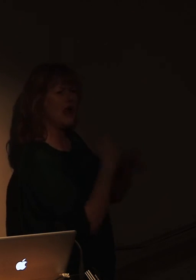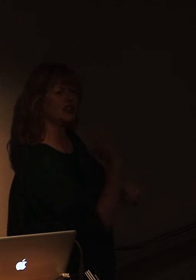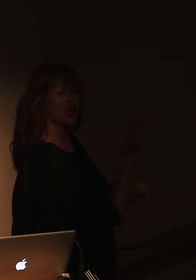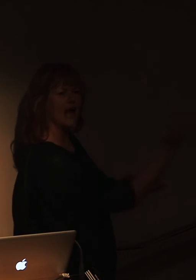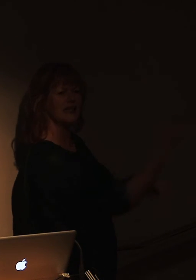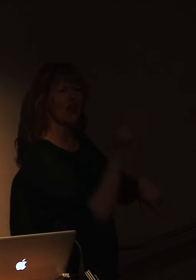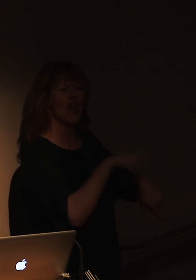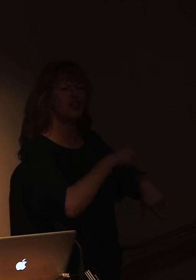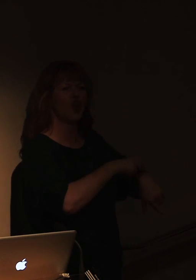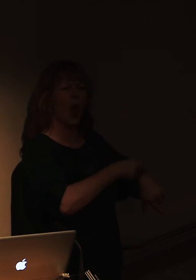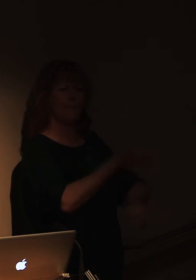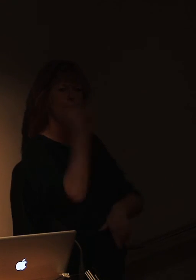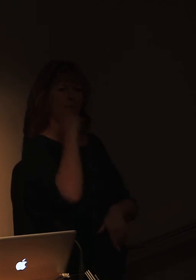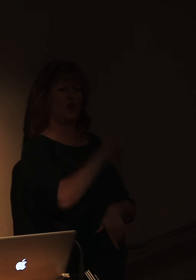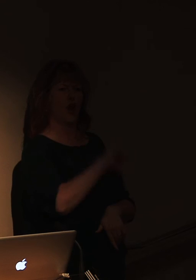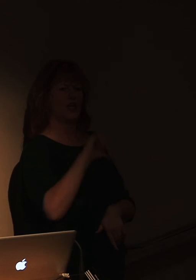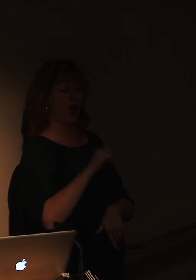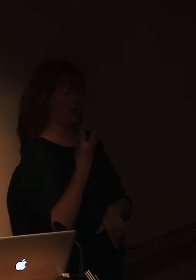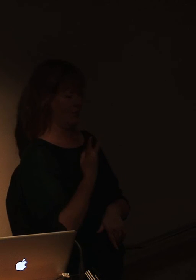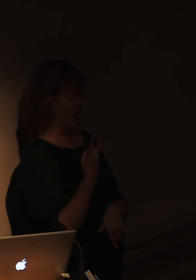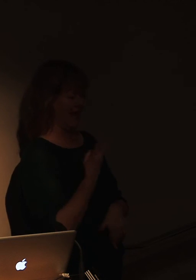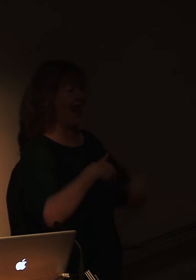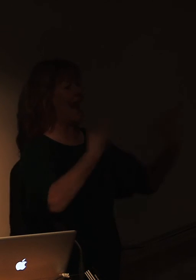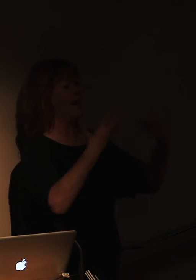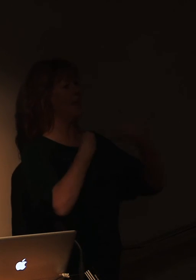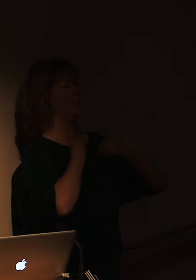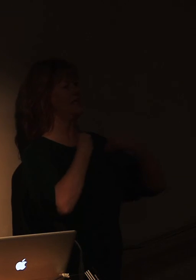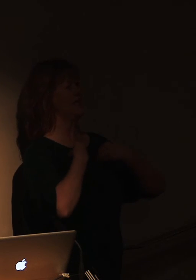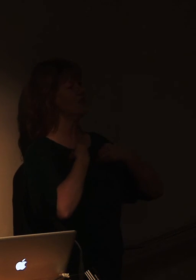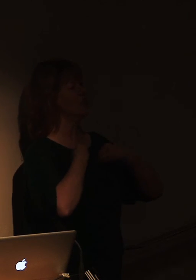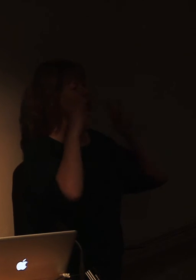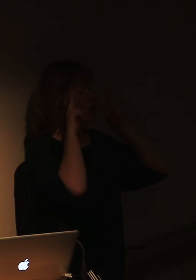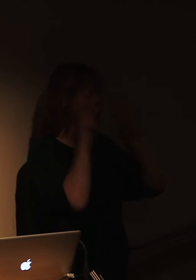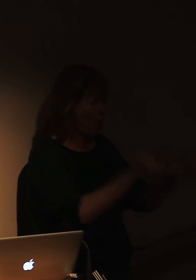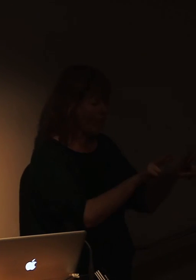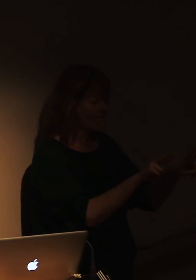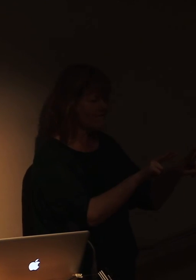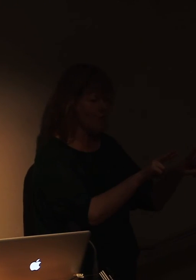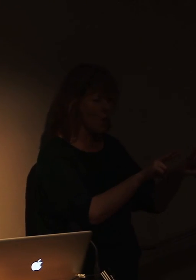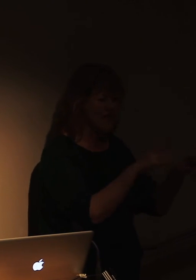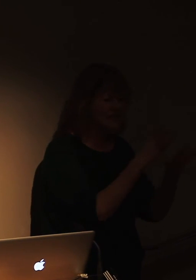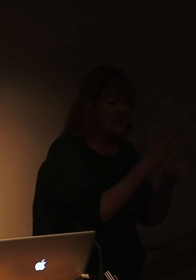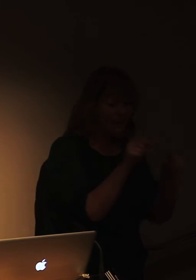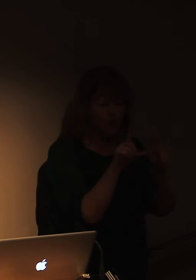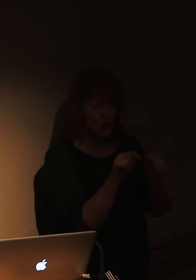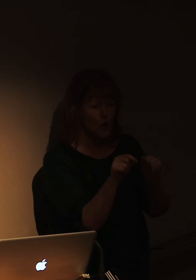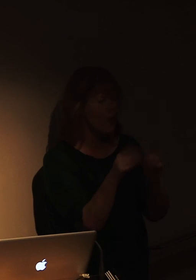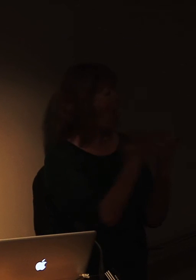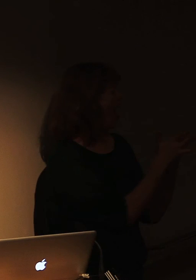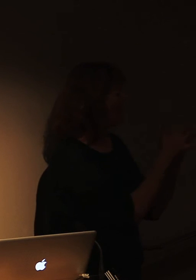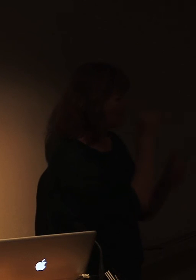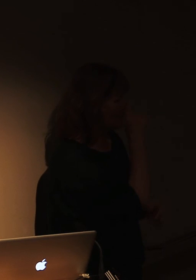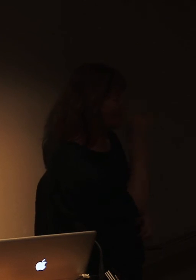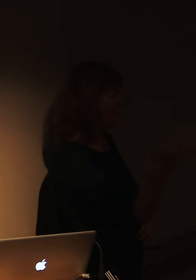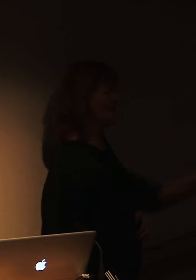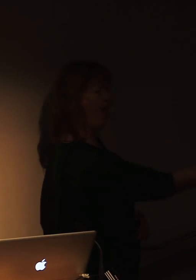The thing about any business that you try to get into, you look for windows of opportunity where you can get in the door. And